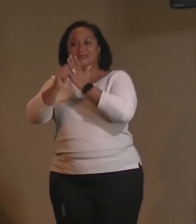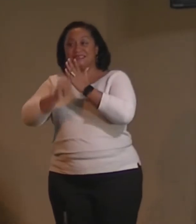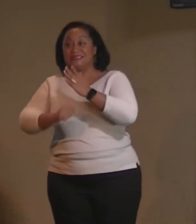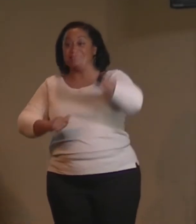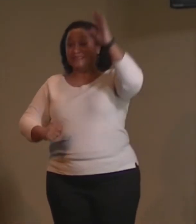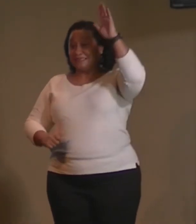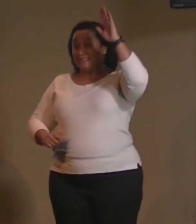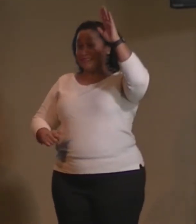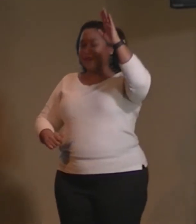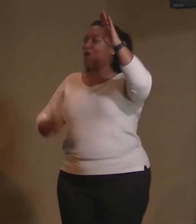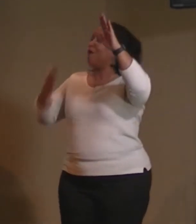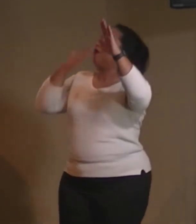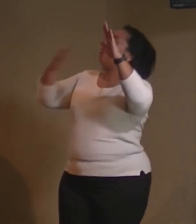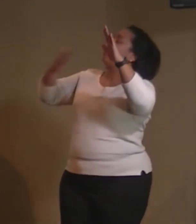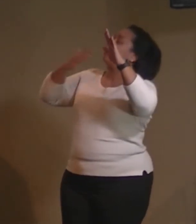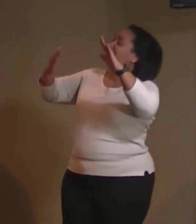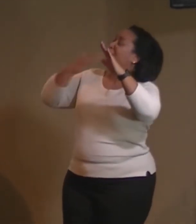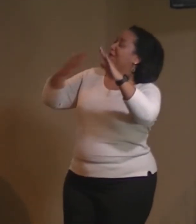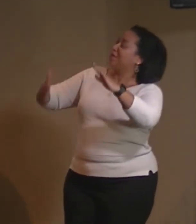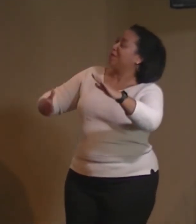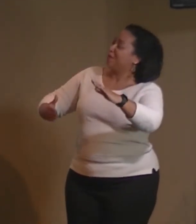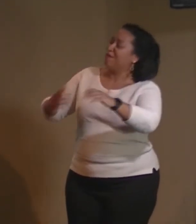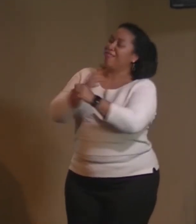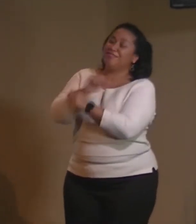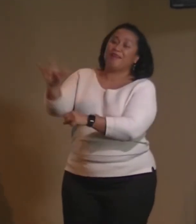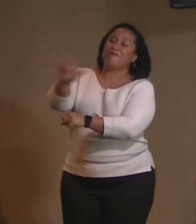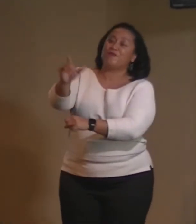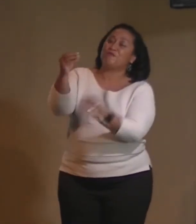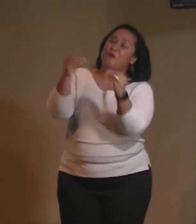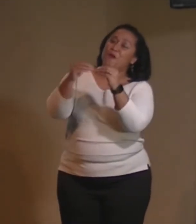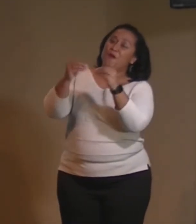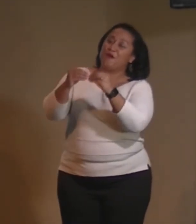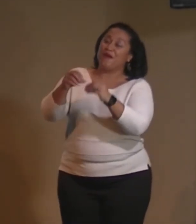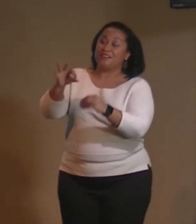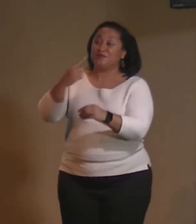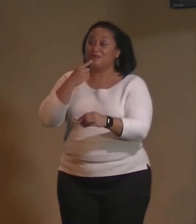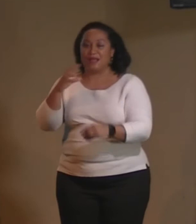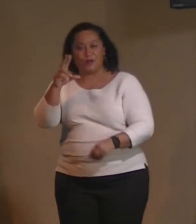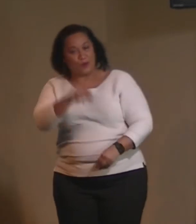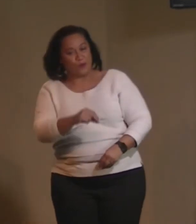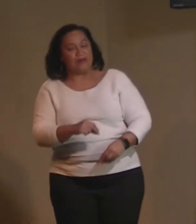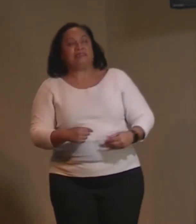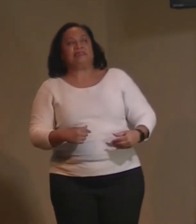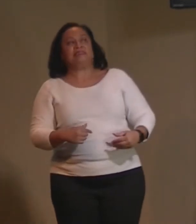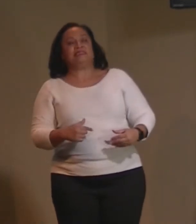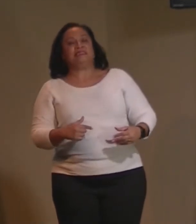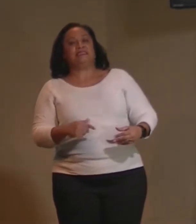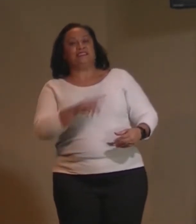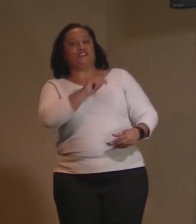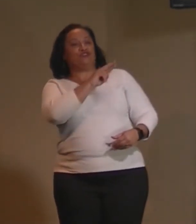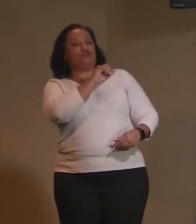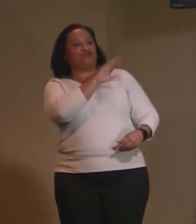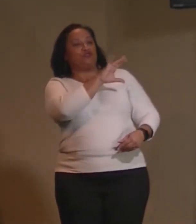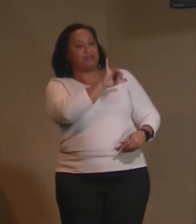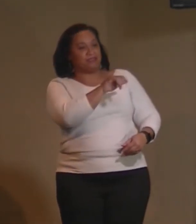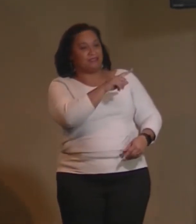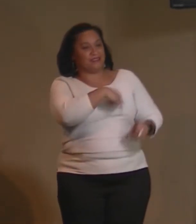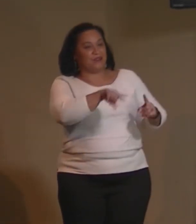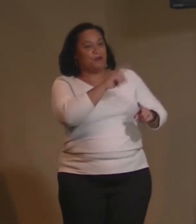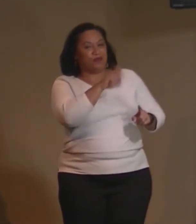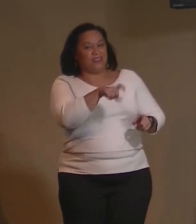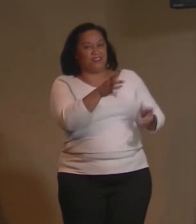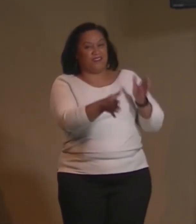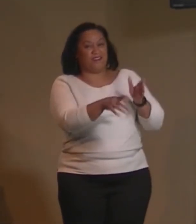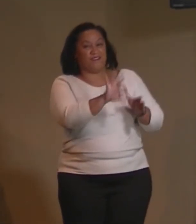Oh yes! Thank you! Woo! I love y'all even more. Because if y'all would said, nope. I'm like, Tracy, we gotta find new congregation.